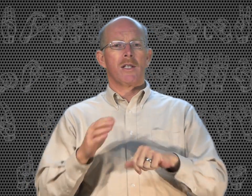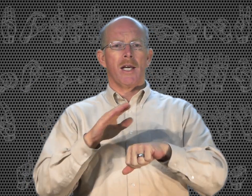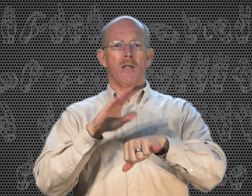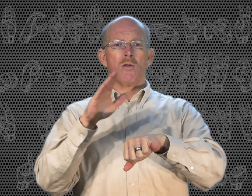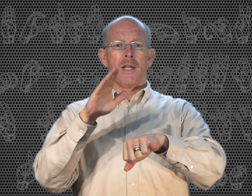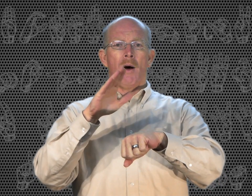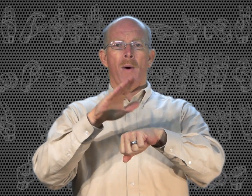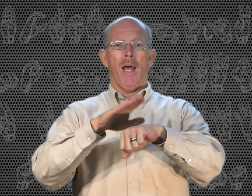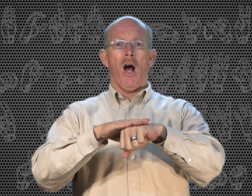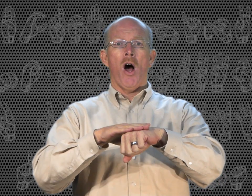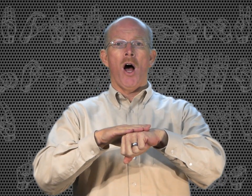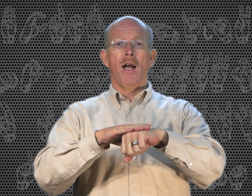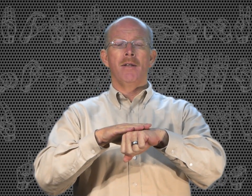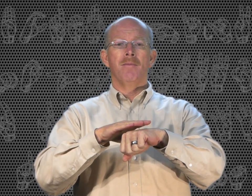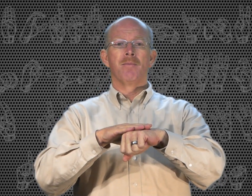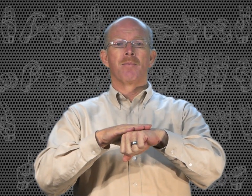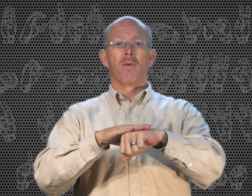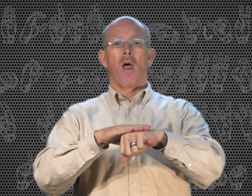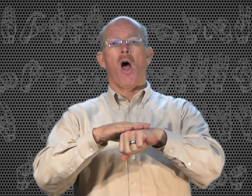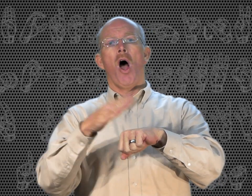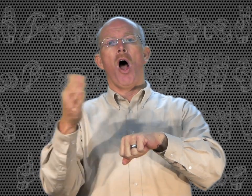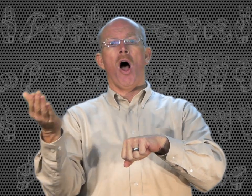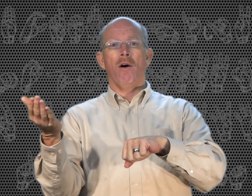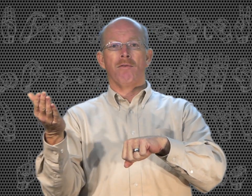see it used that way. On, off.